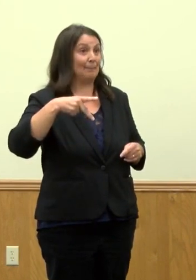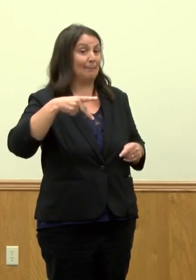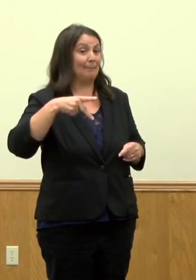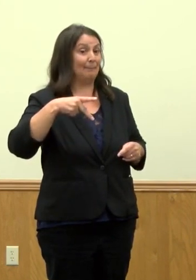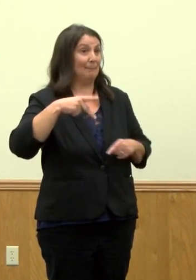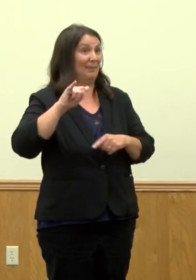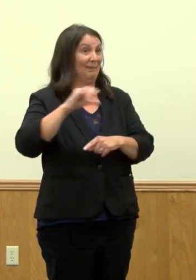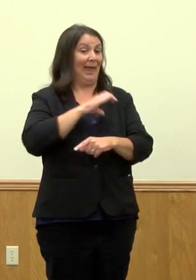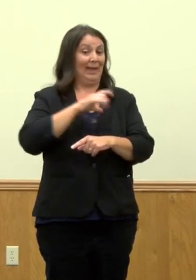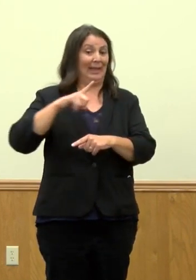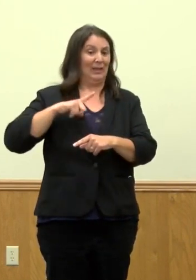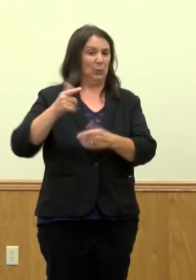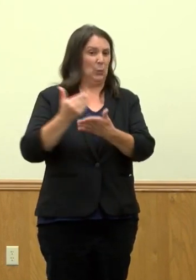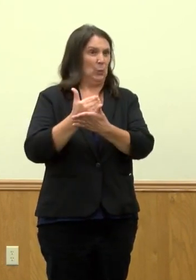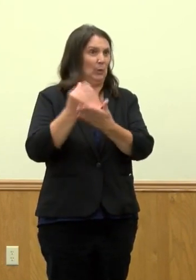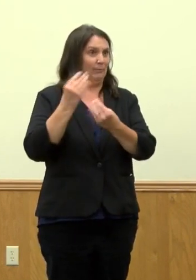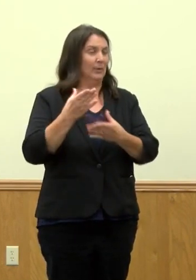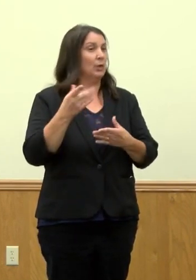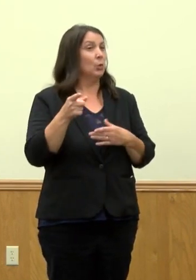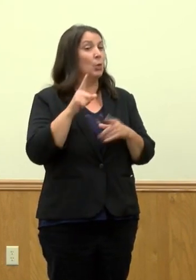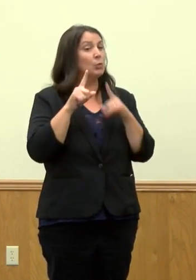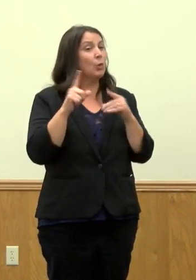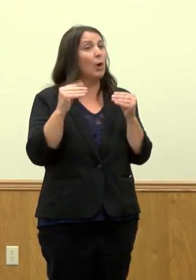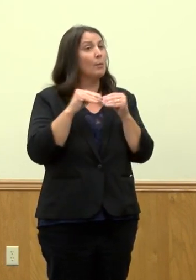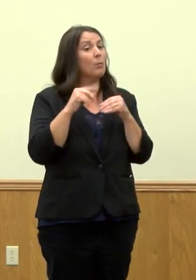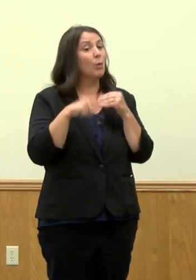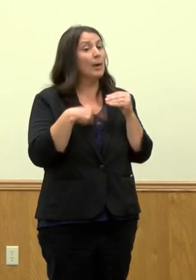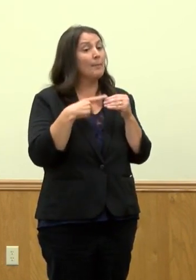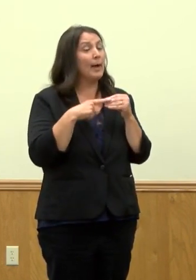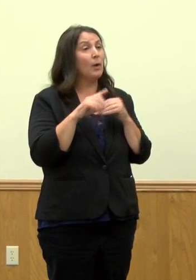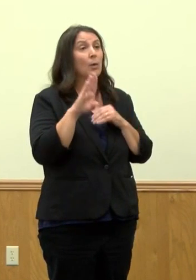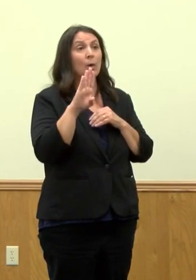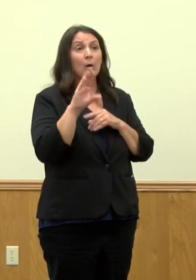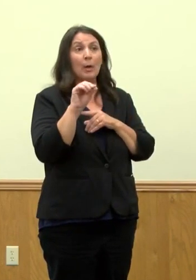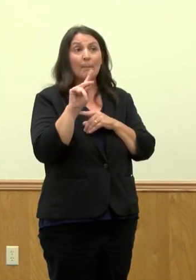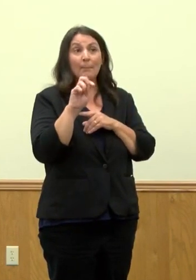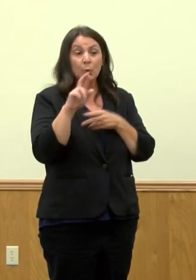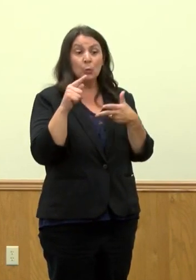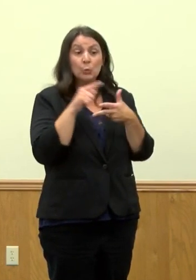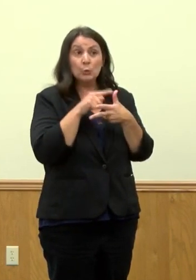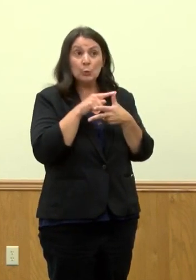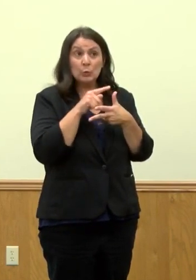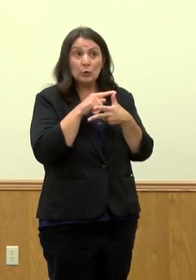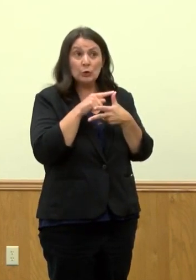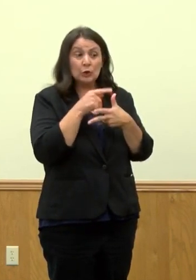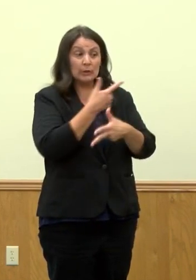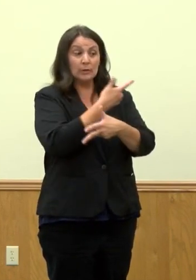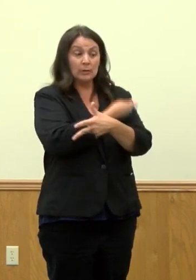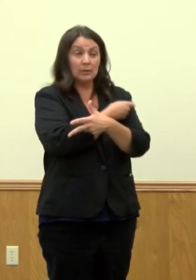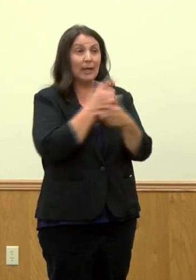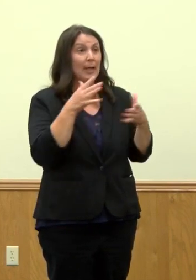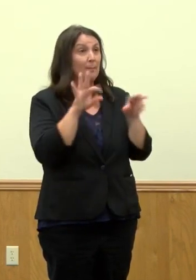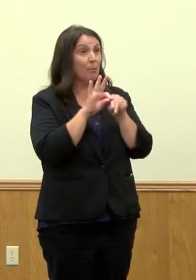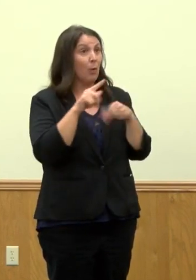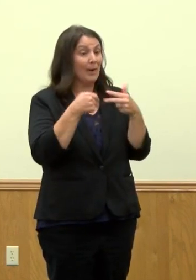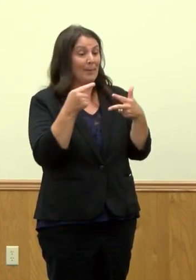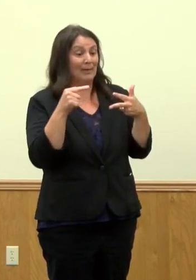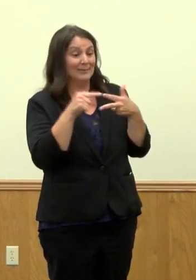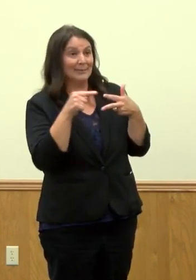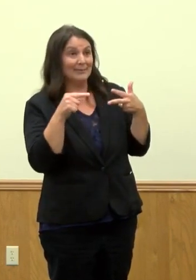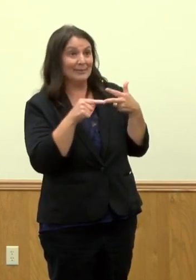new, and to speak more about the implications of boosters and the importance of vaccinations, we have with us from